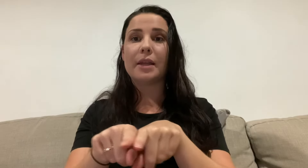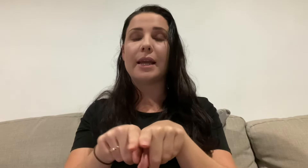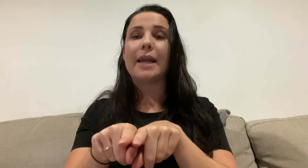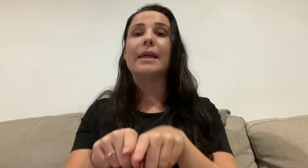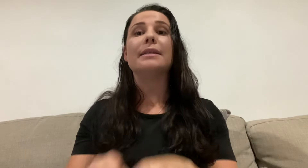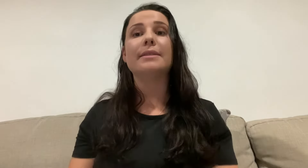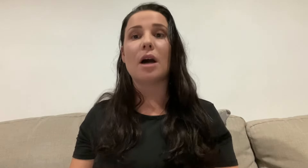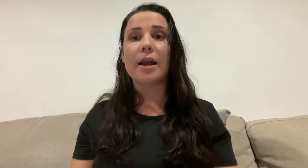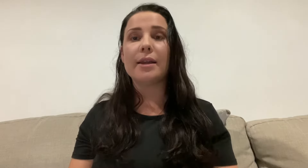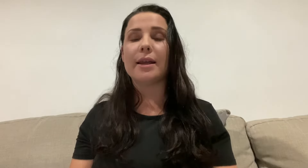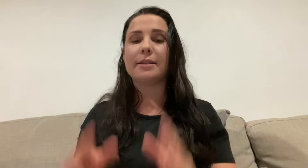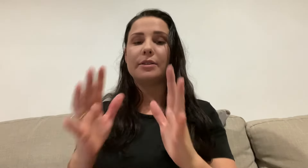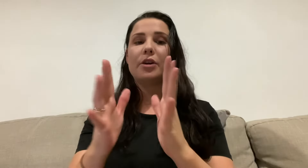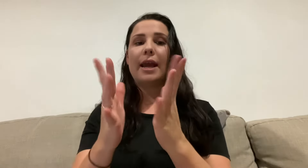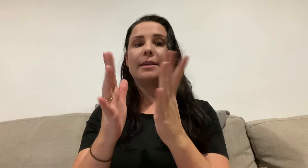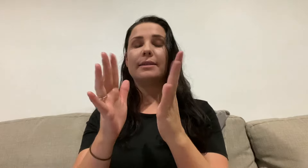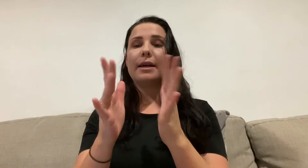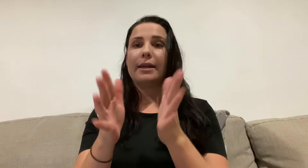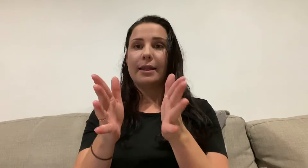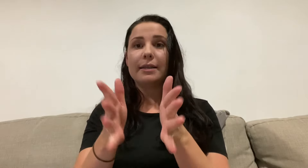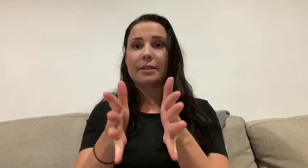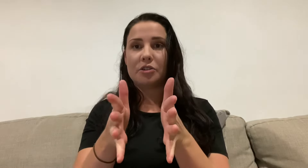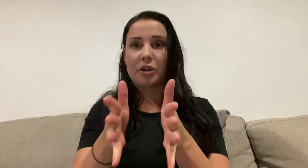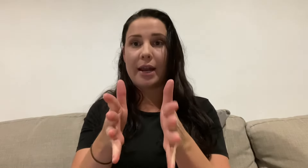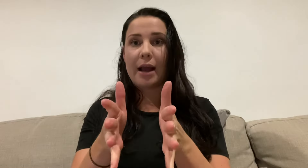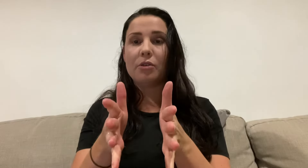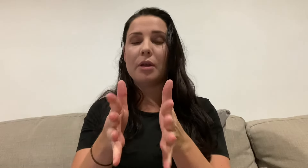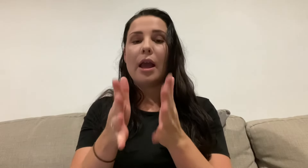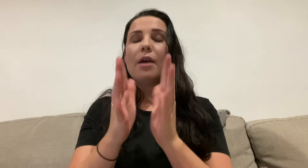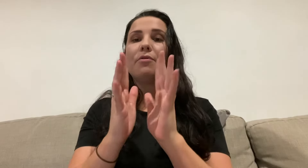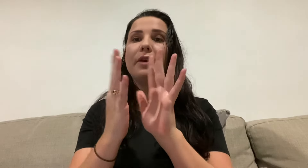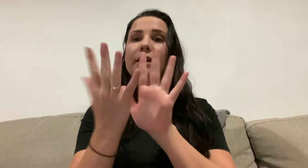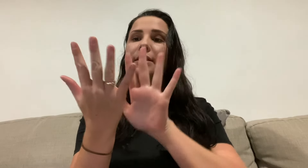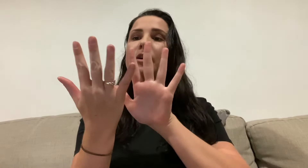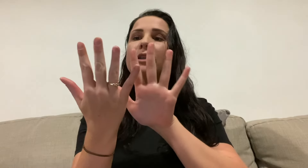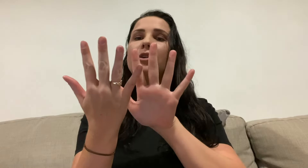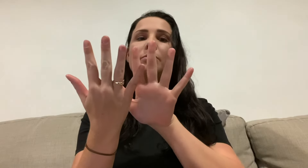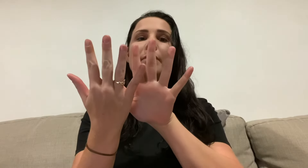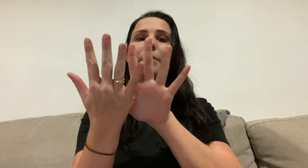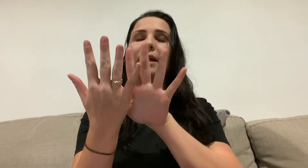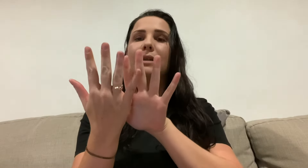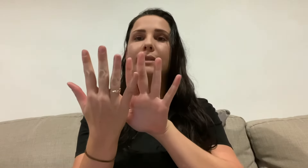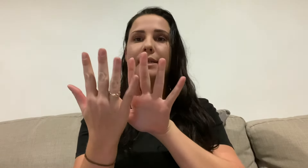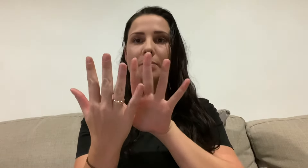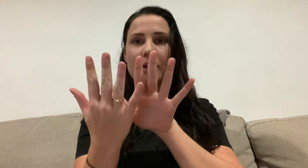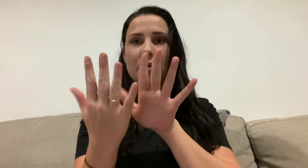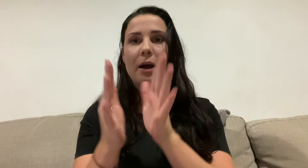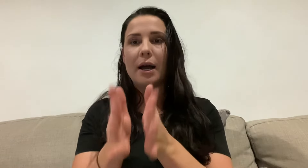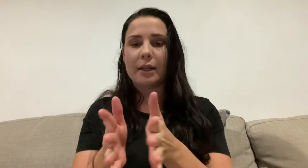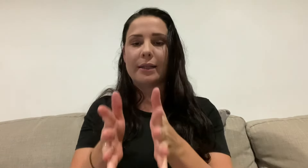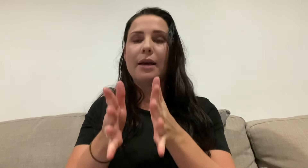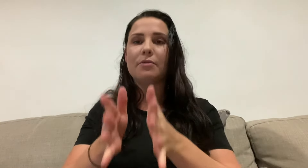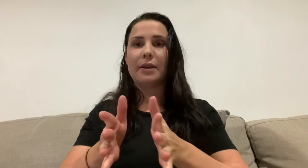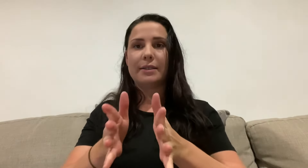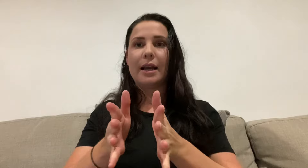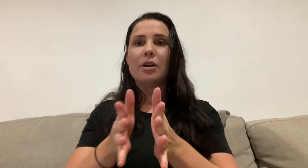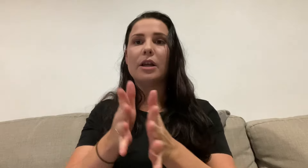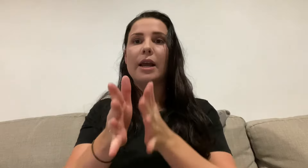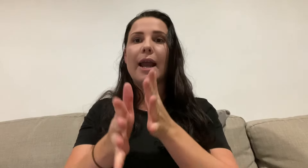And then sign is your hands are like this straight out. Fingers are a little, maybe like a centimeter apart like that, facing out. And